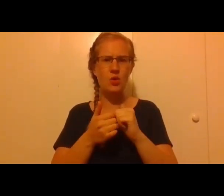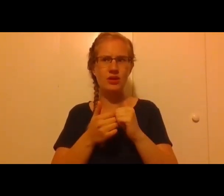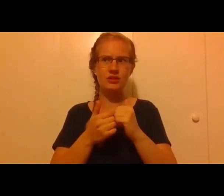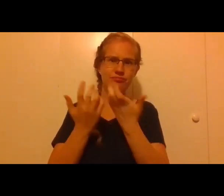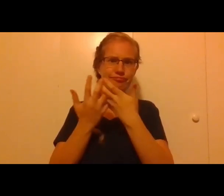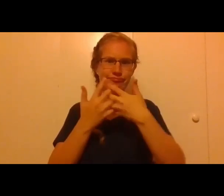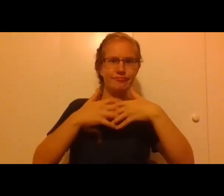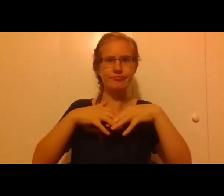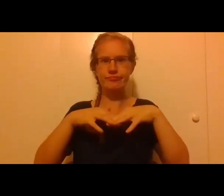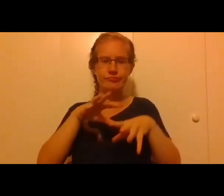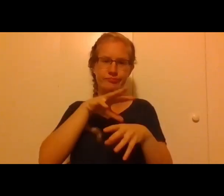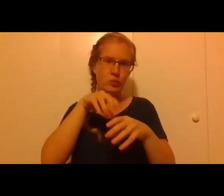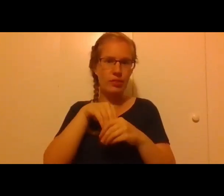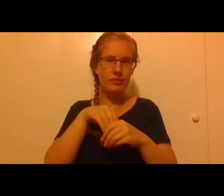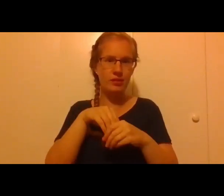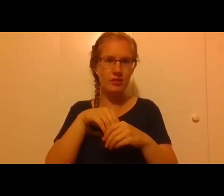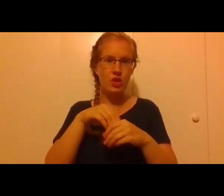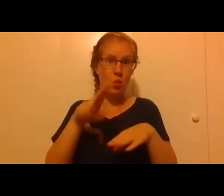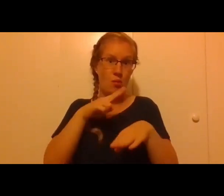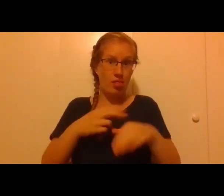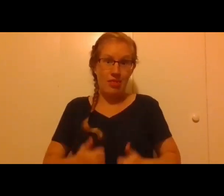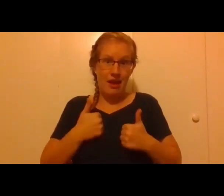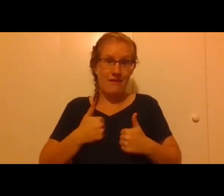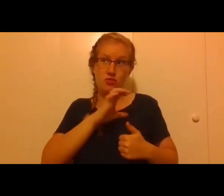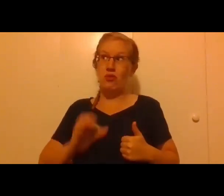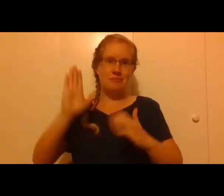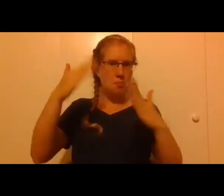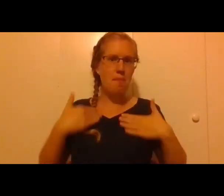within the life, the ordinary life of the body of Christ.